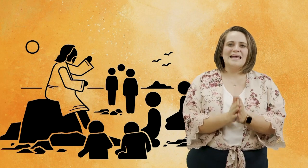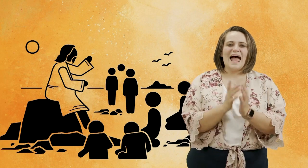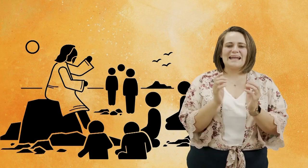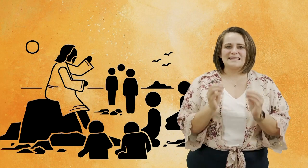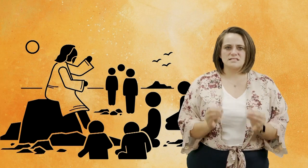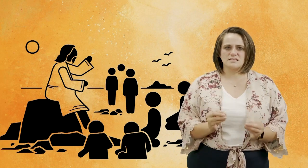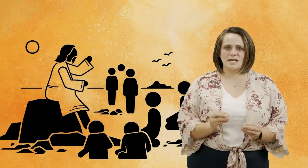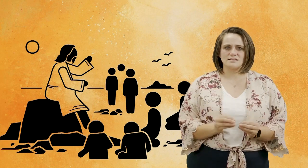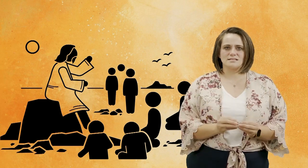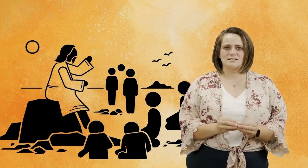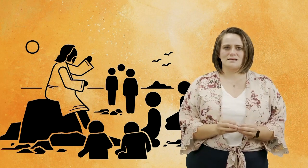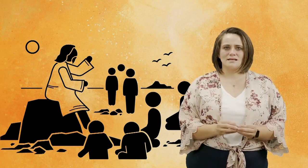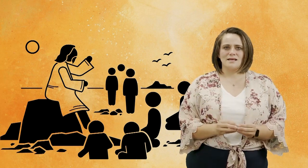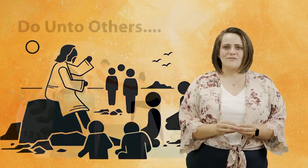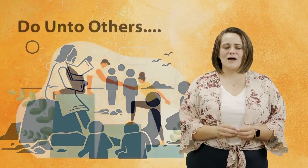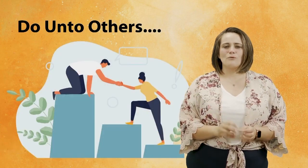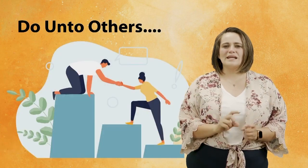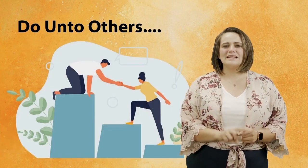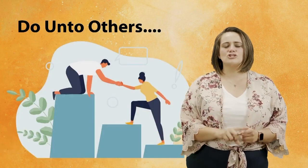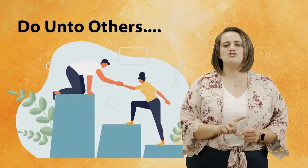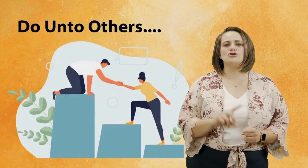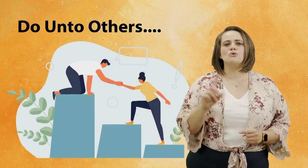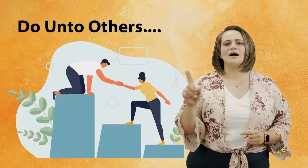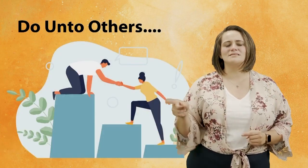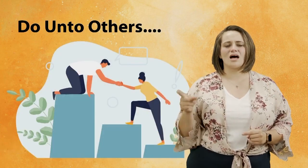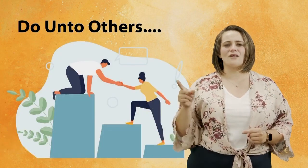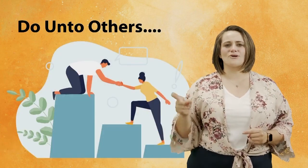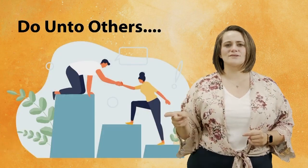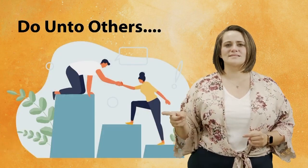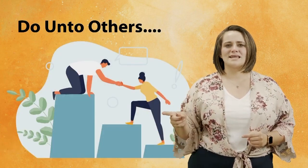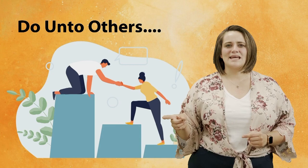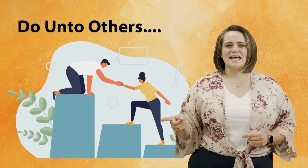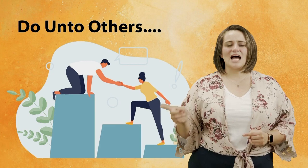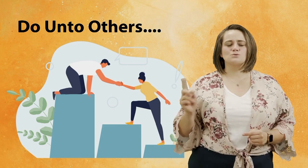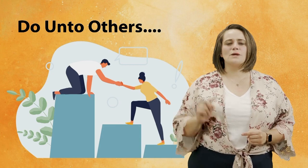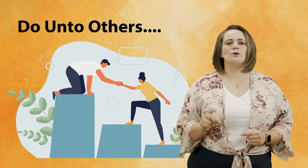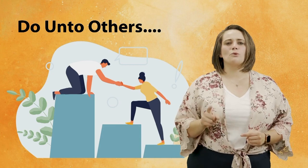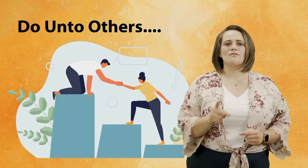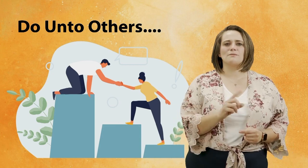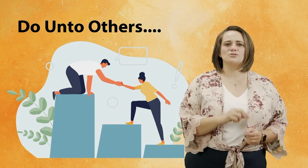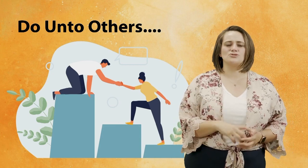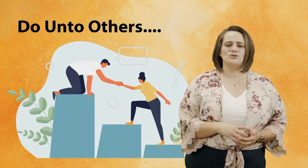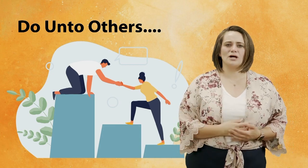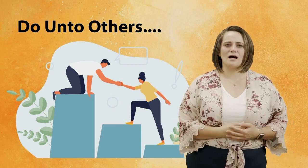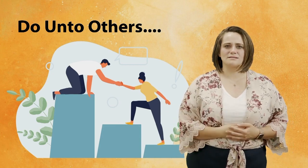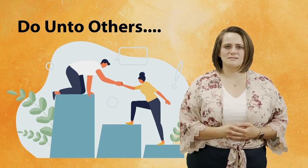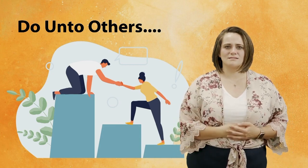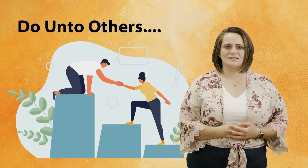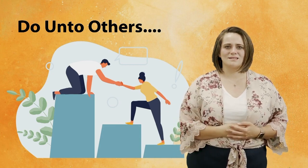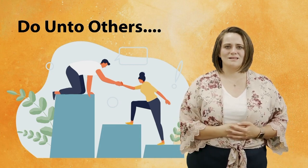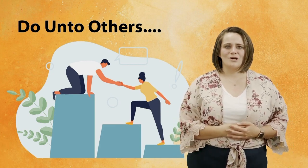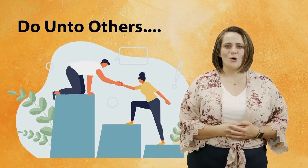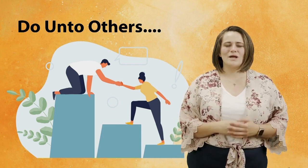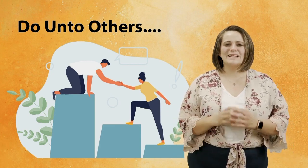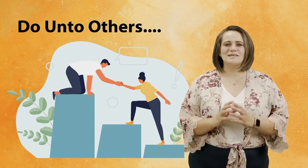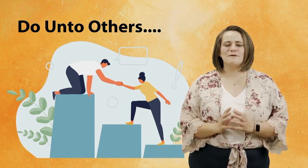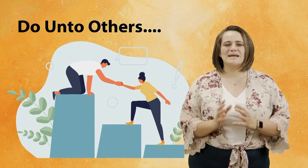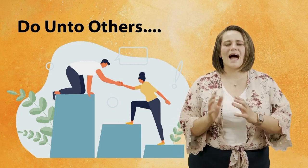and it's this that we need to do unto others as we would want them to do to us we need to be